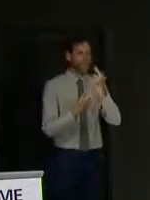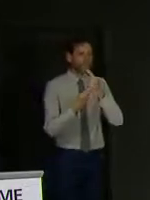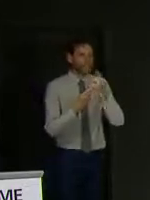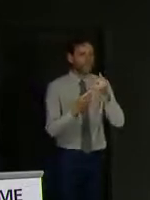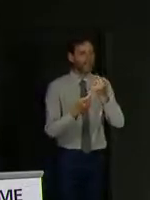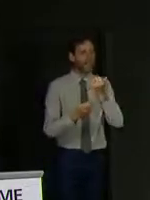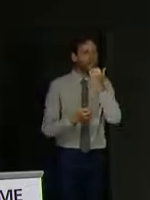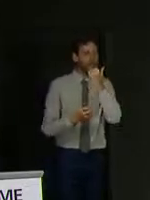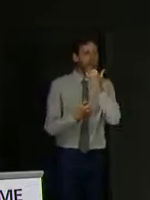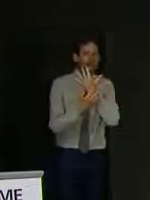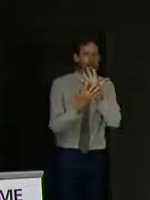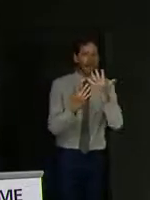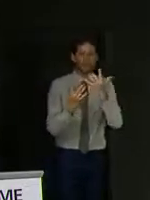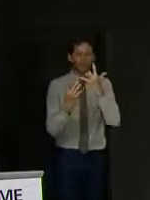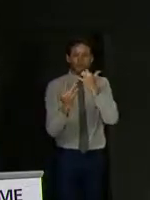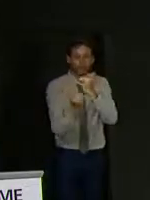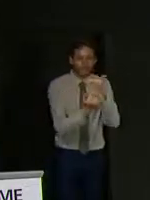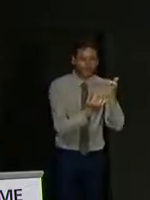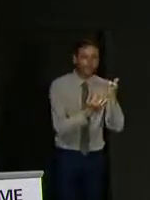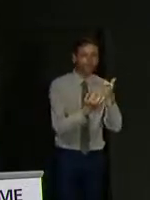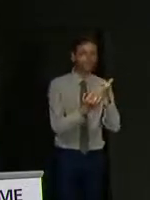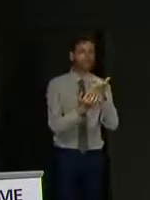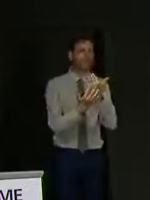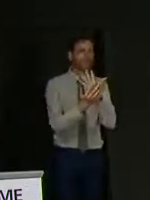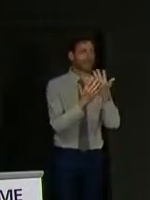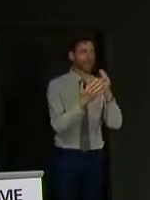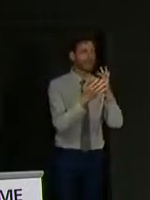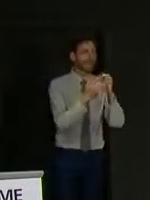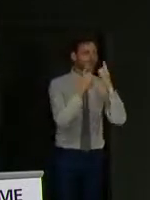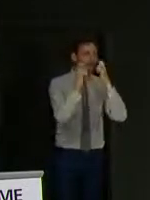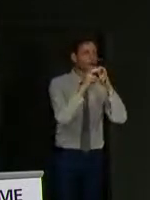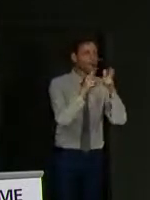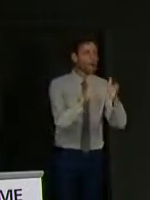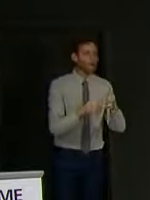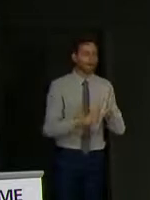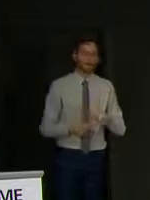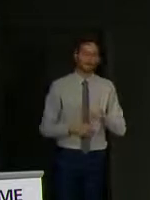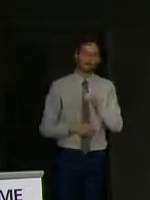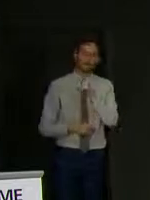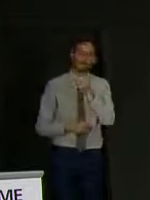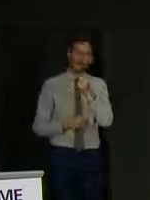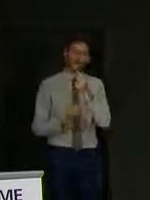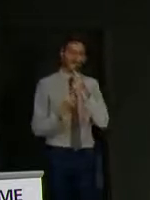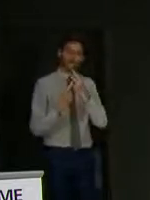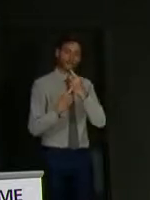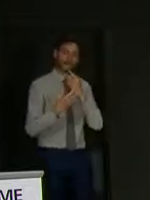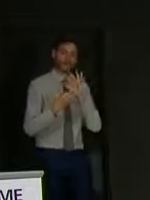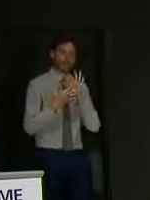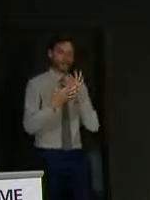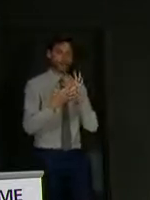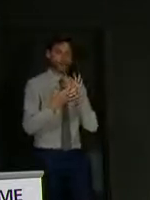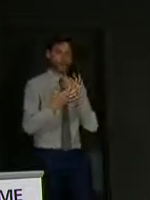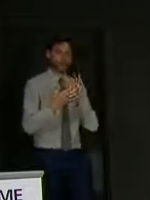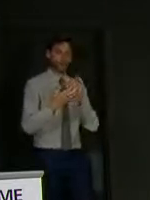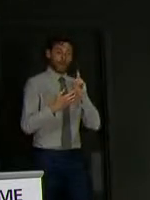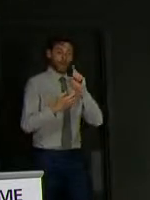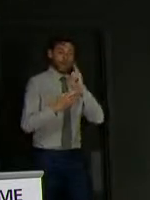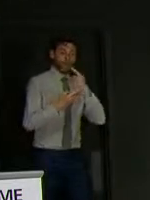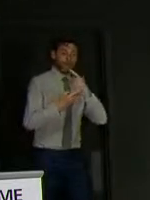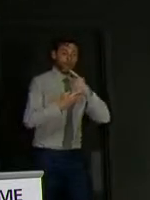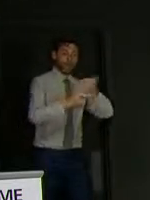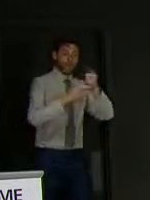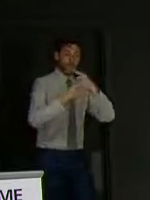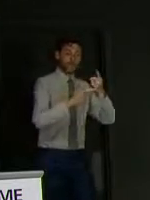events in care homes, et cetera. What data from the test and protect system will be added to those daily